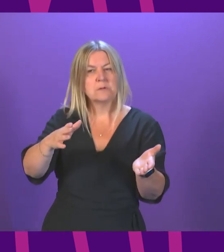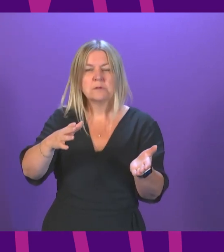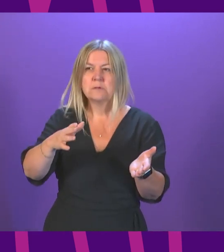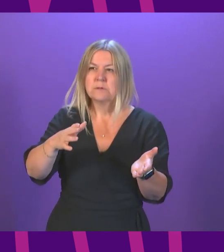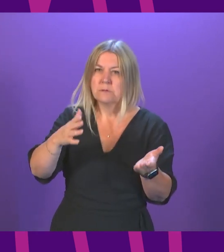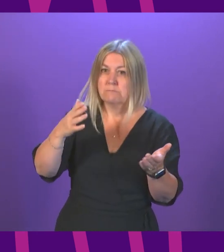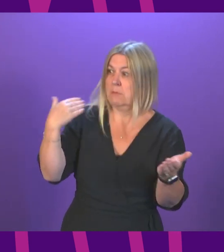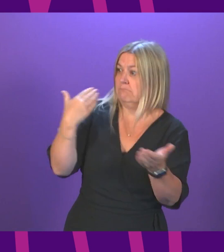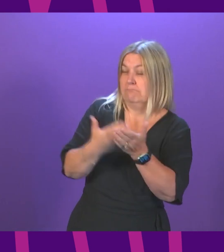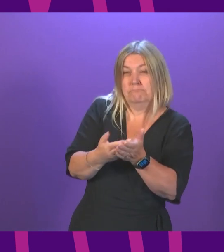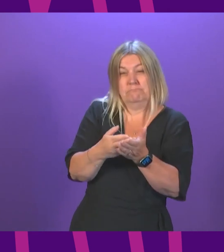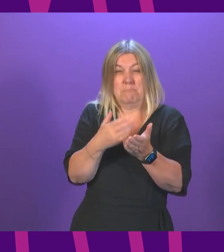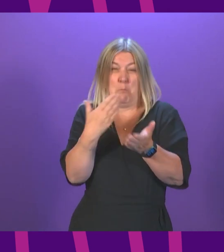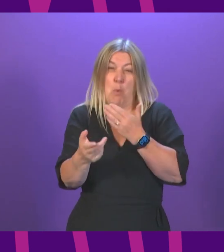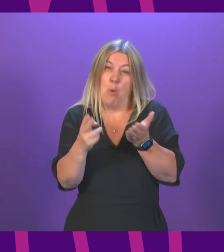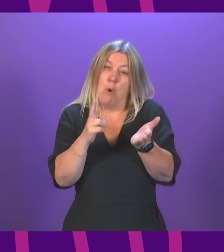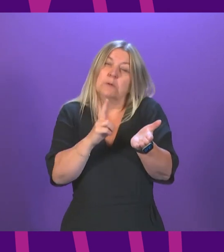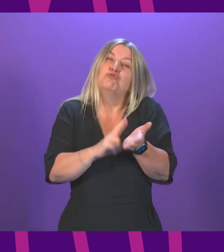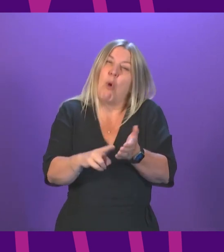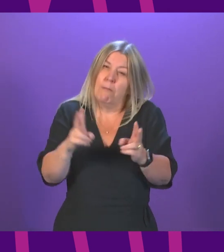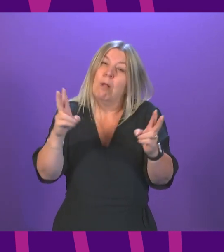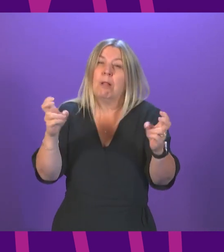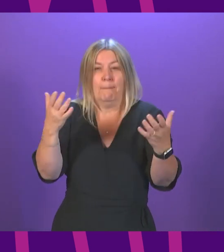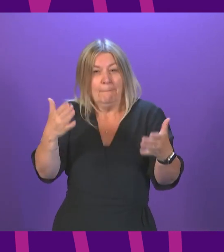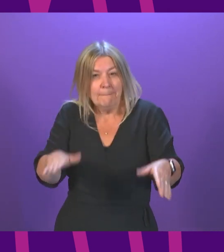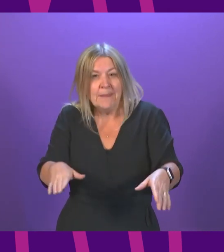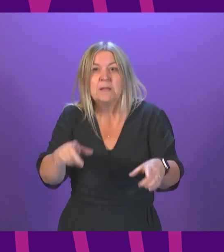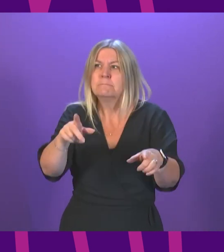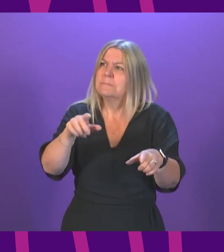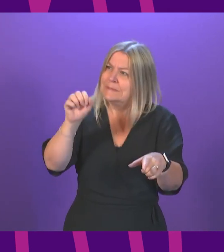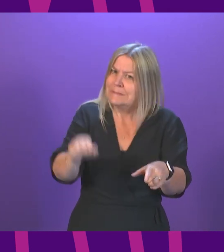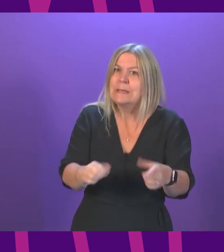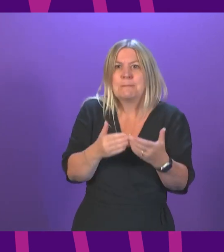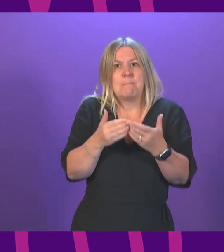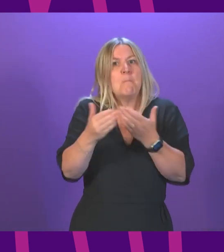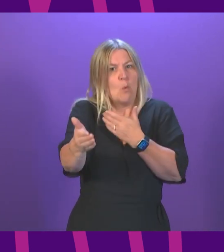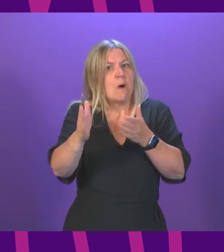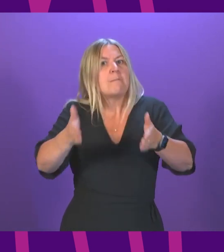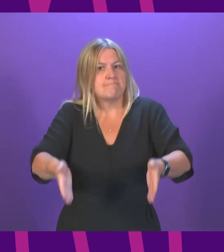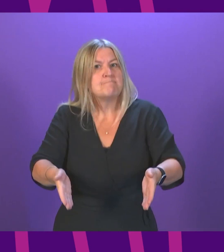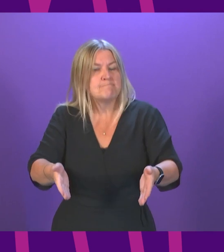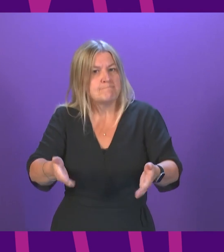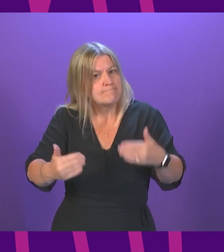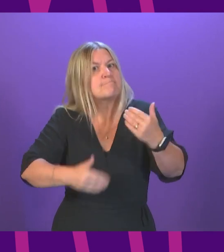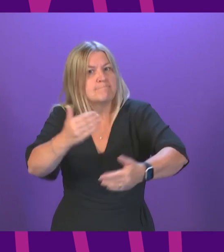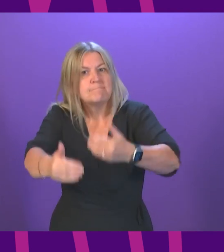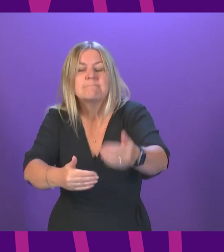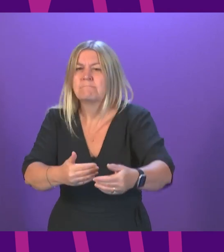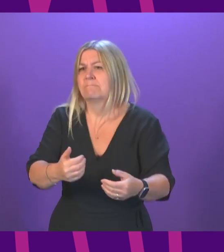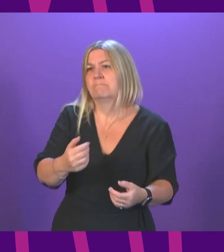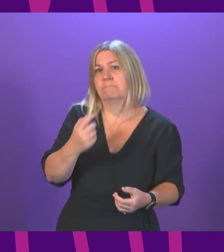time in the past 15 months, but there is a further distance to travel. But we have to do that carefully. We can see case numbers